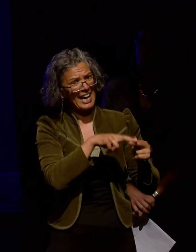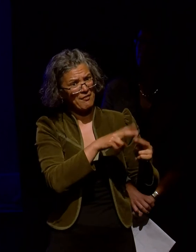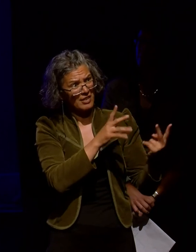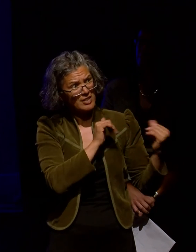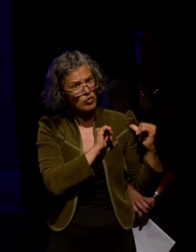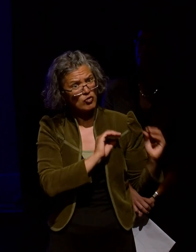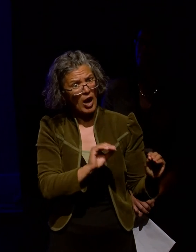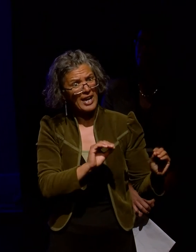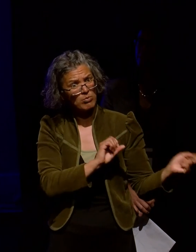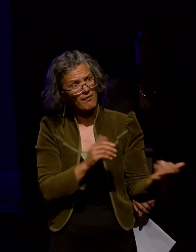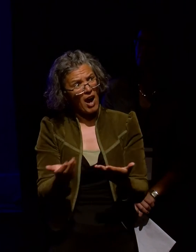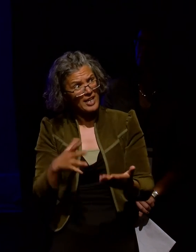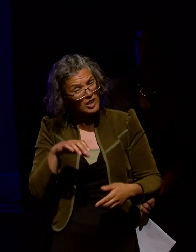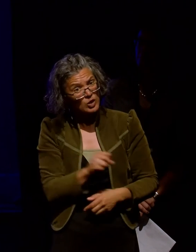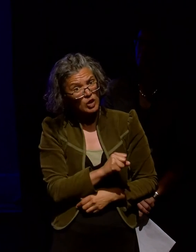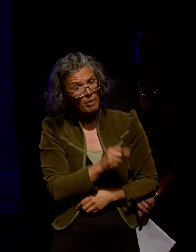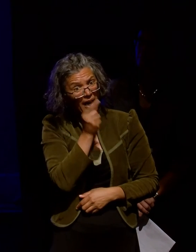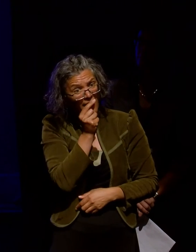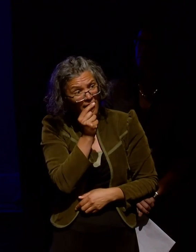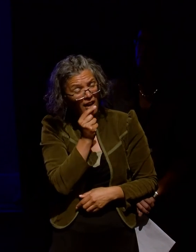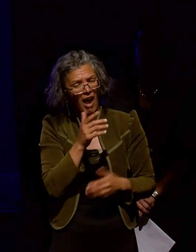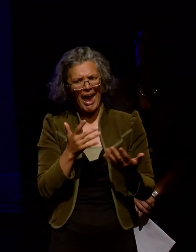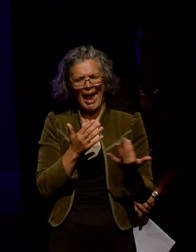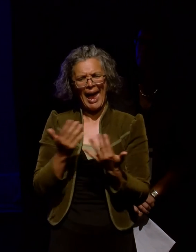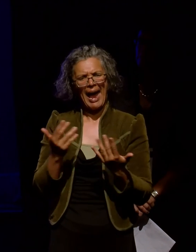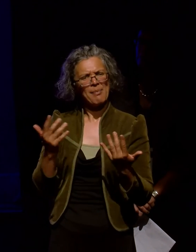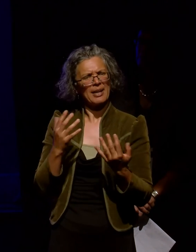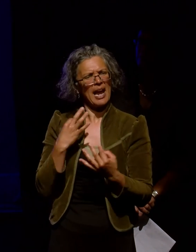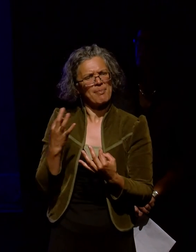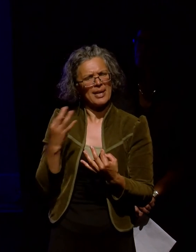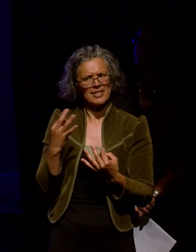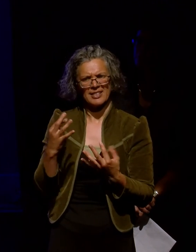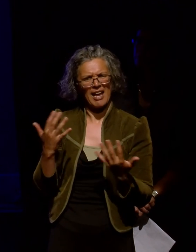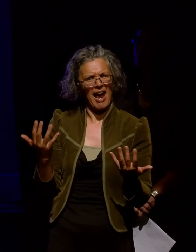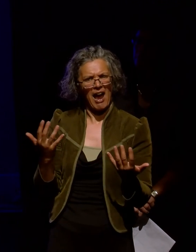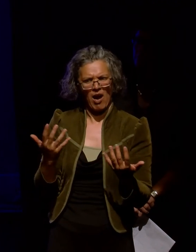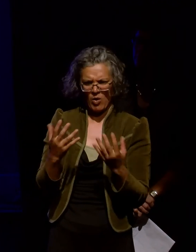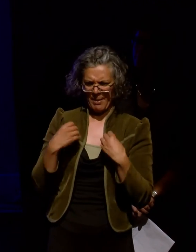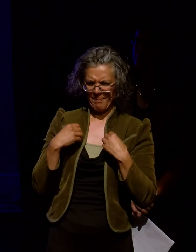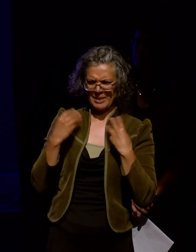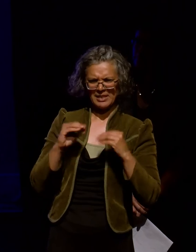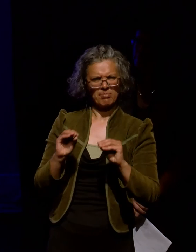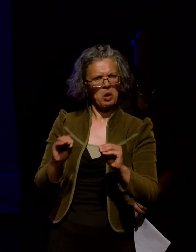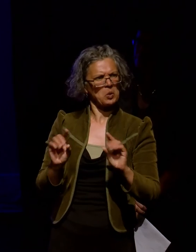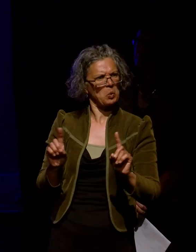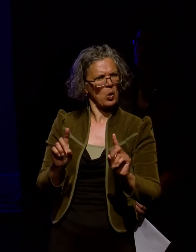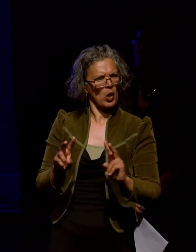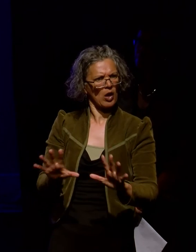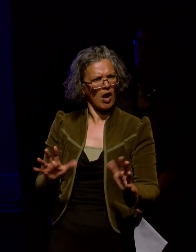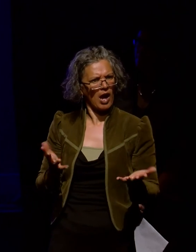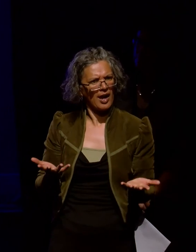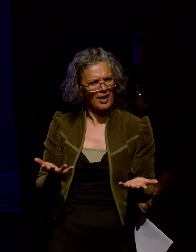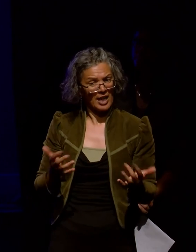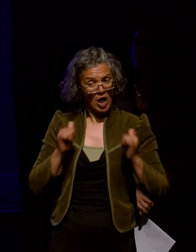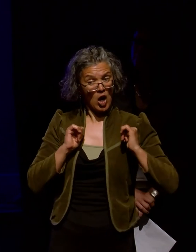it be? How would ambassadors organize this? What would the business model for this be? Or is